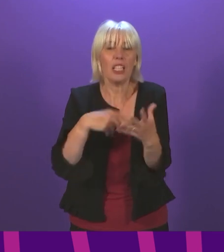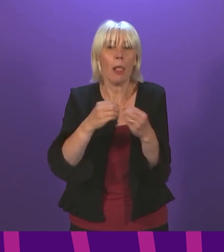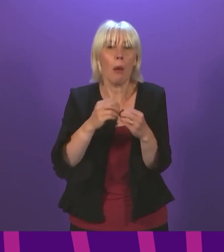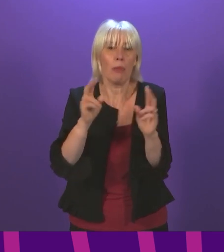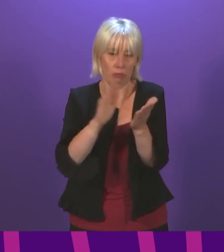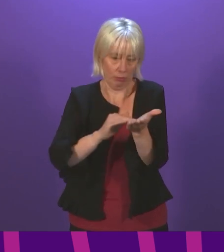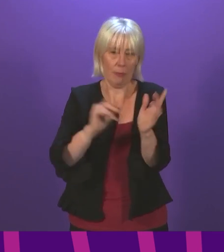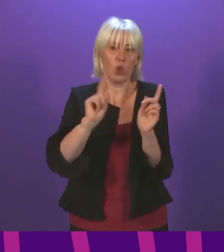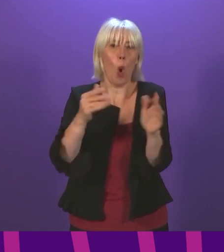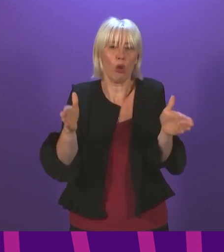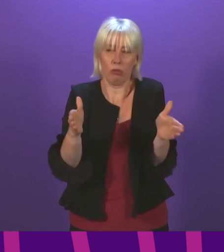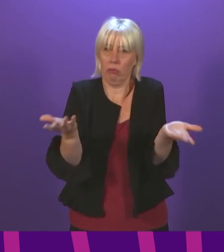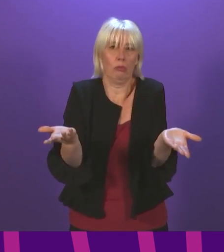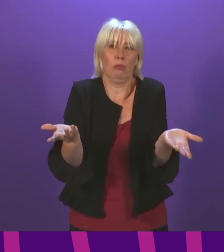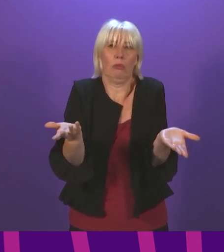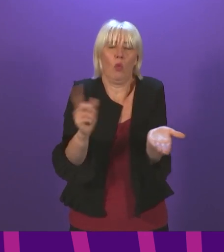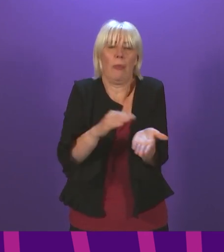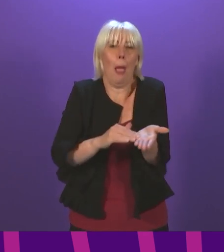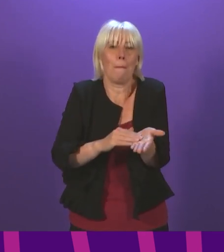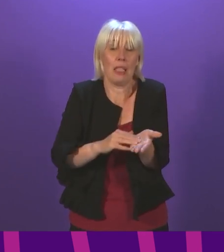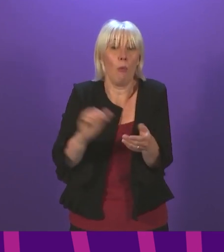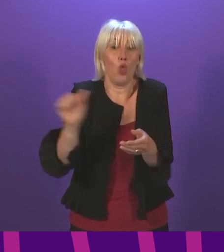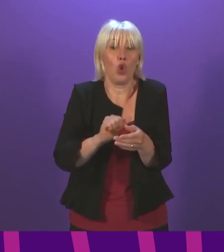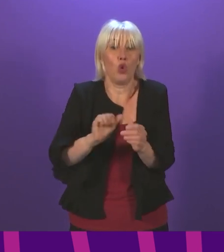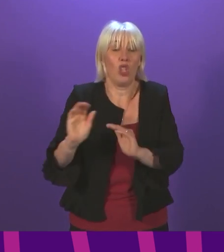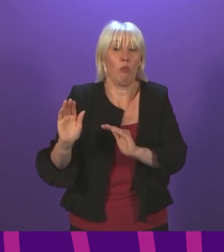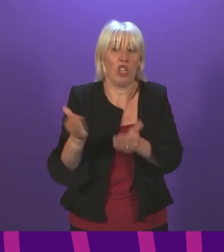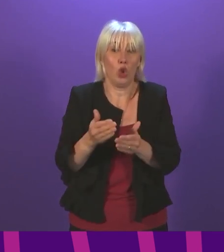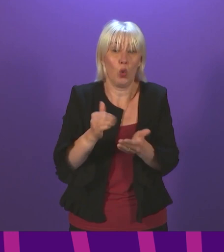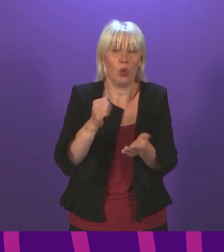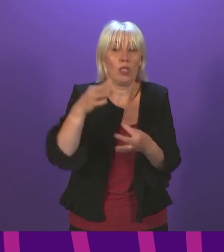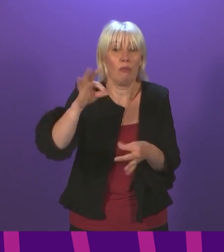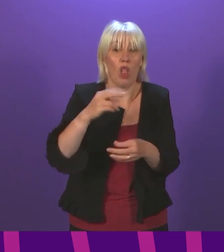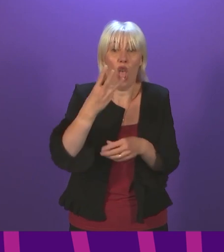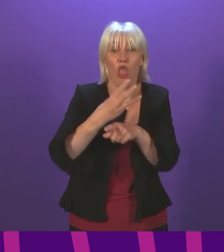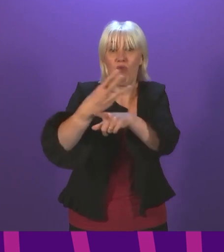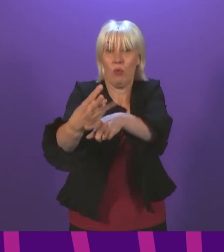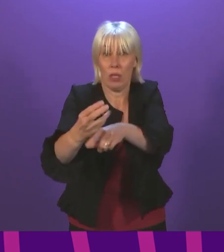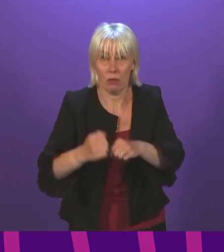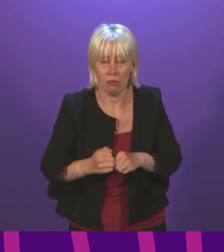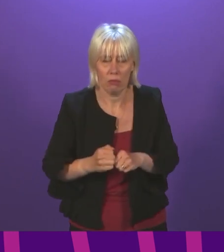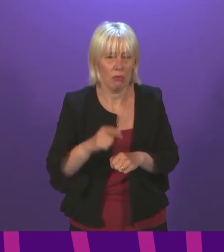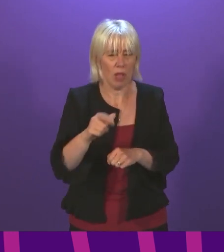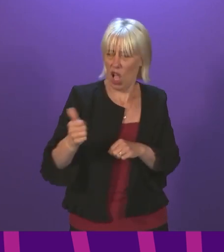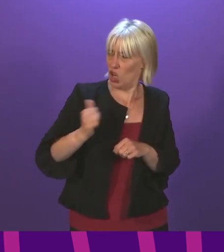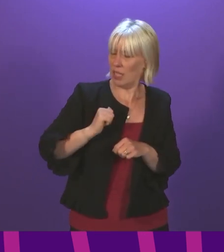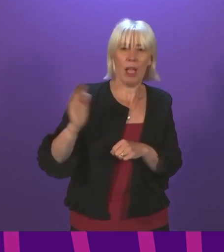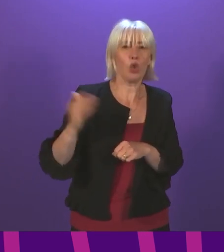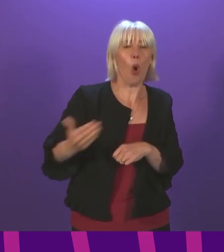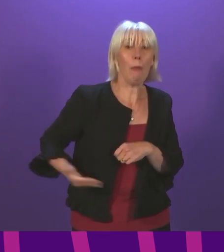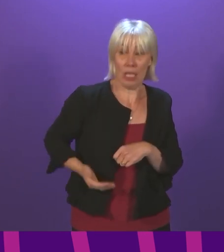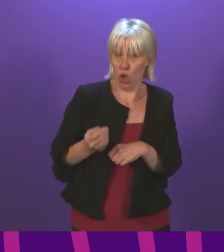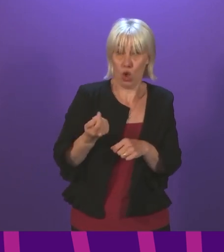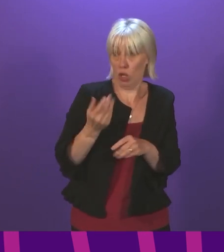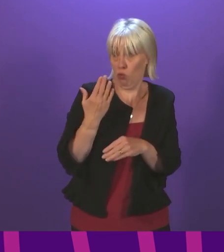And they'll be expected to introduce these measures in three weeks' time. As she is expecting businesses across the country, many of which have only just